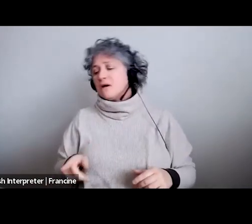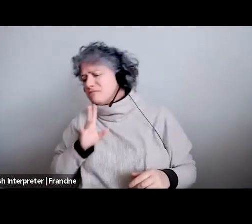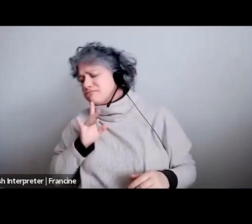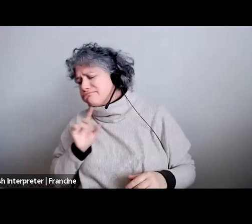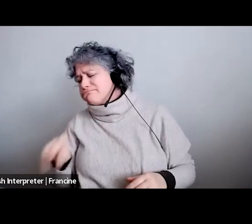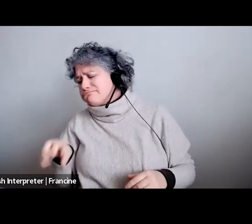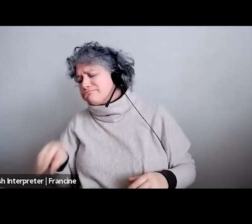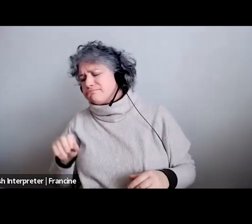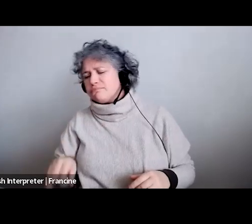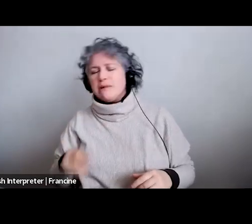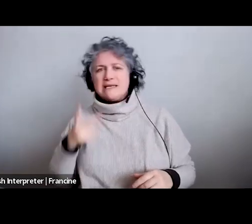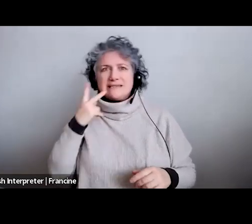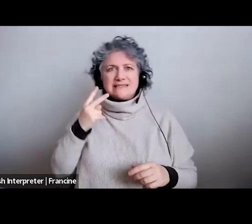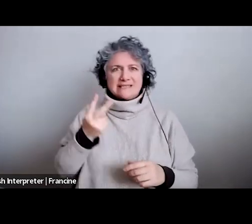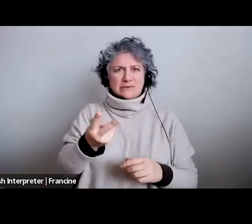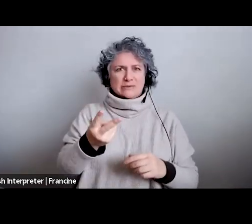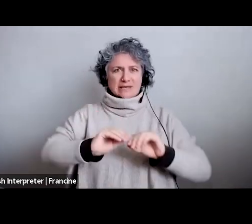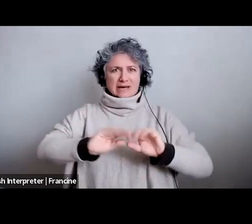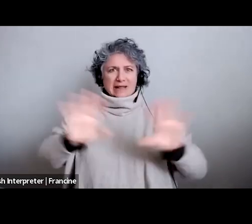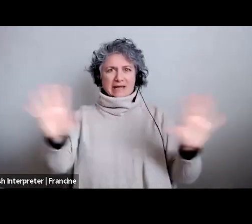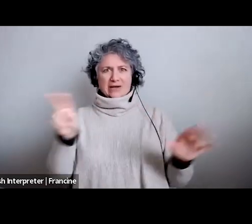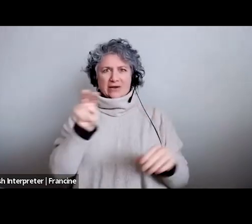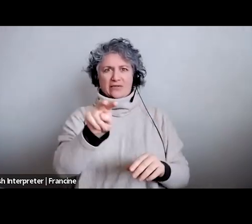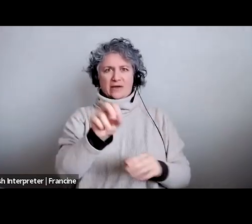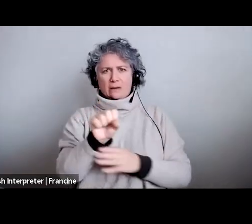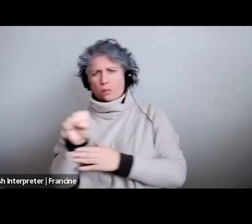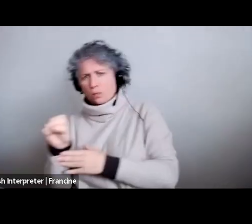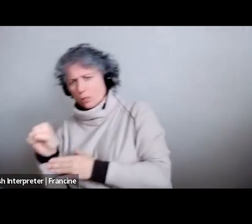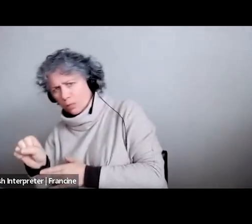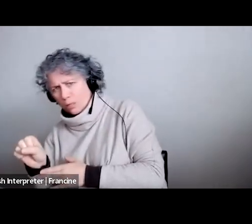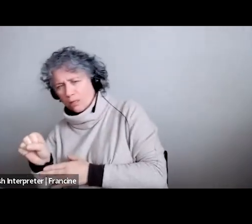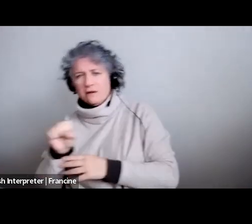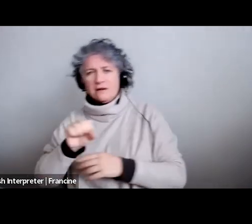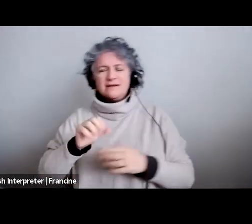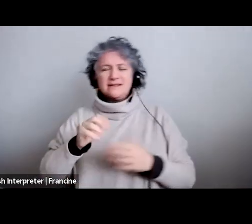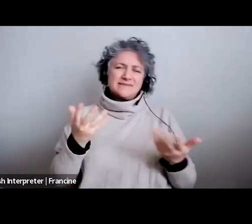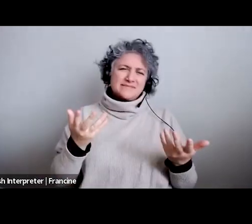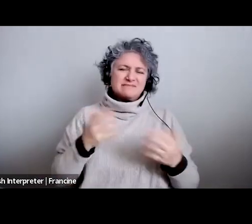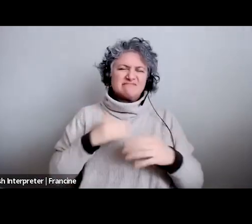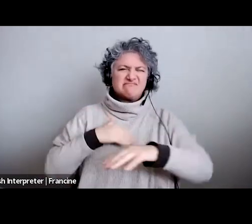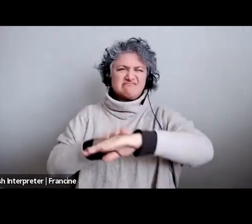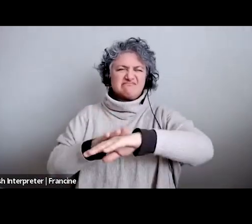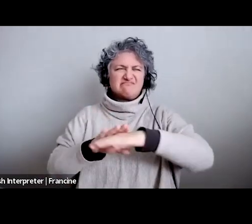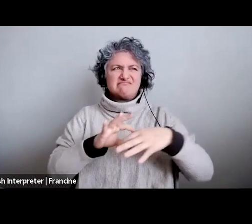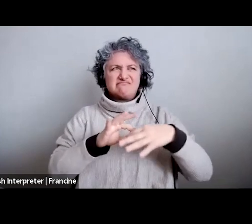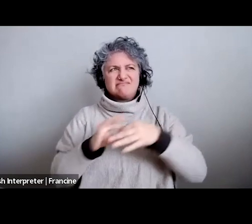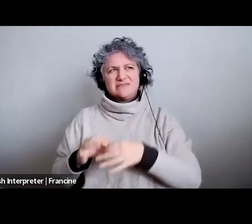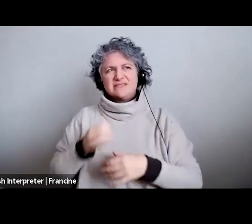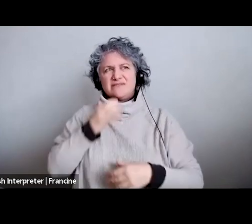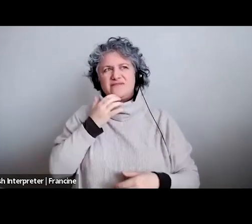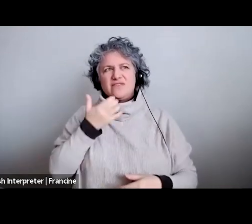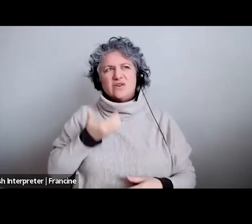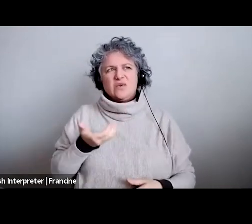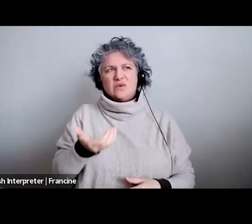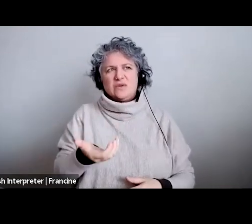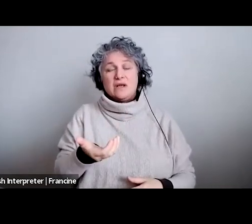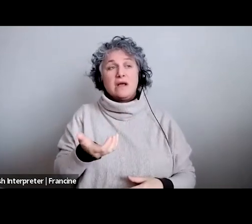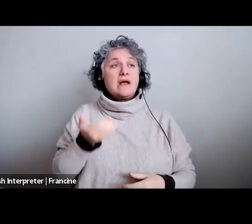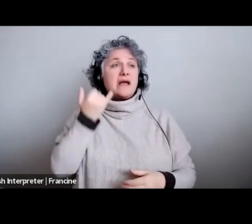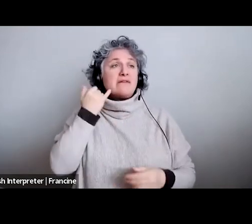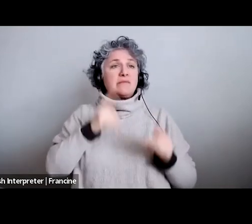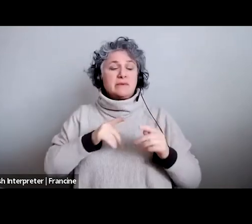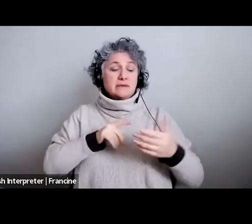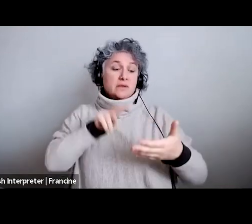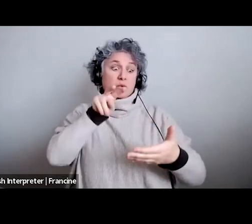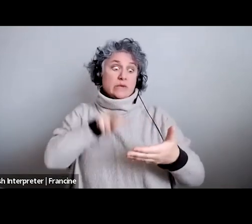we're going to see you a little bit better so that would be my advice on phones i find that uh when people are doing a read where they're